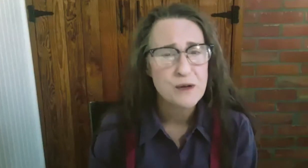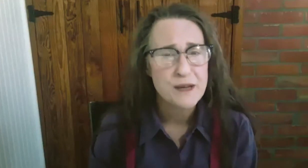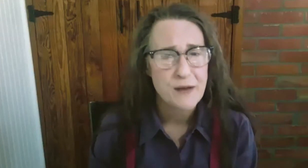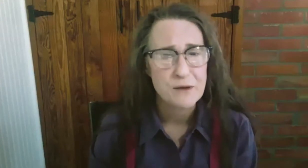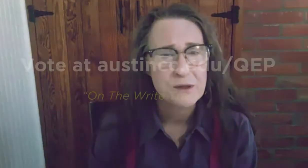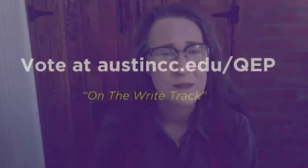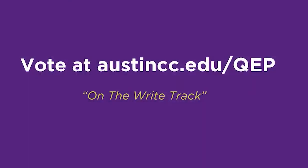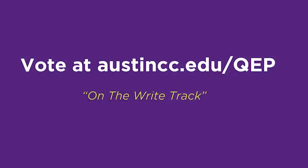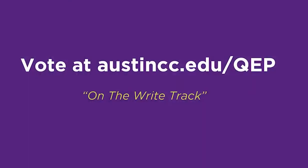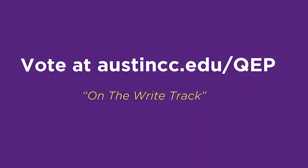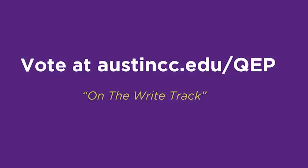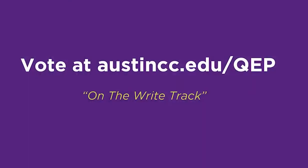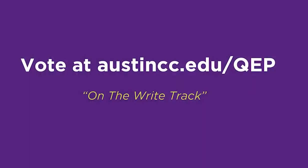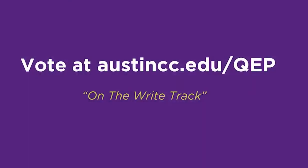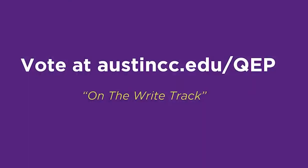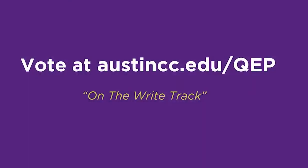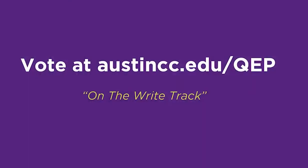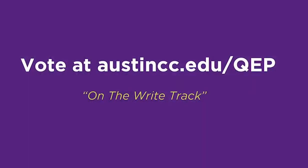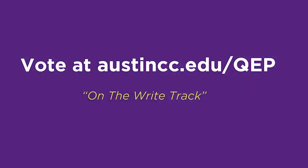future endeavors.